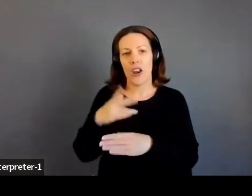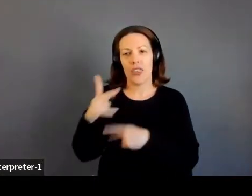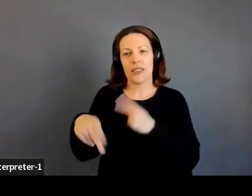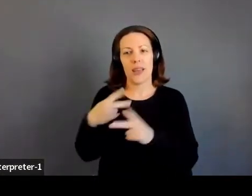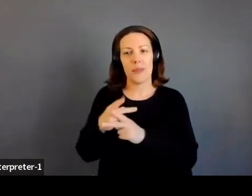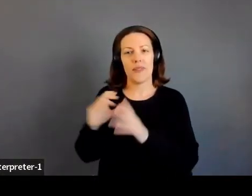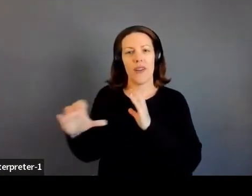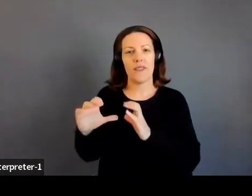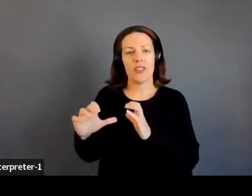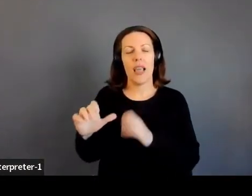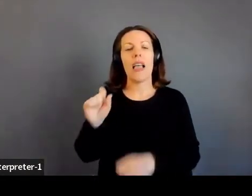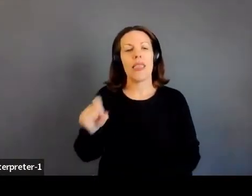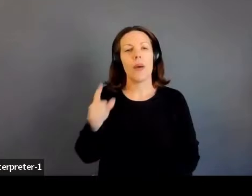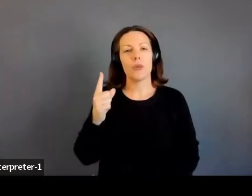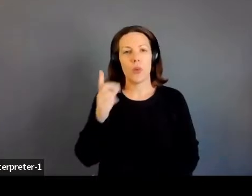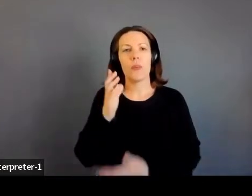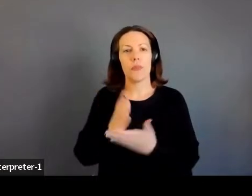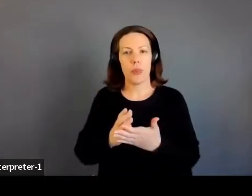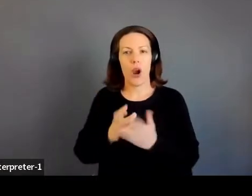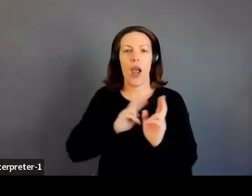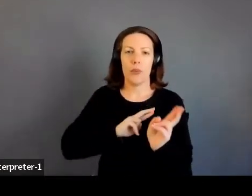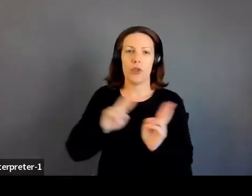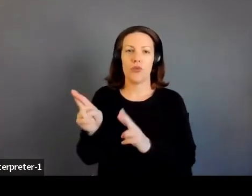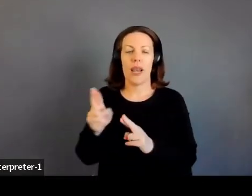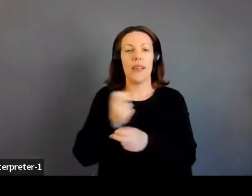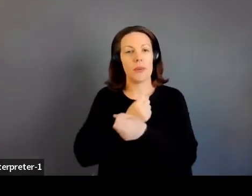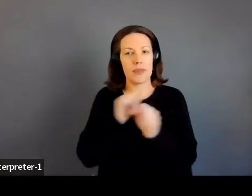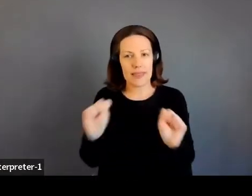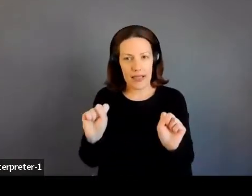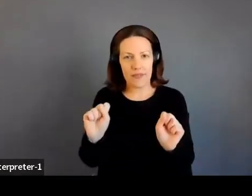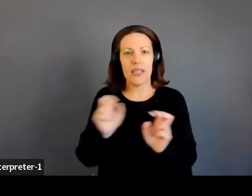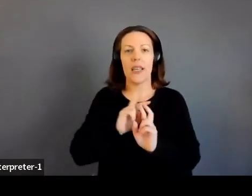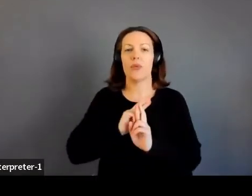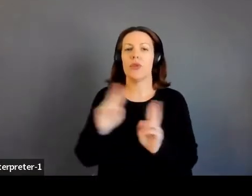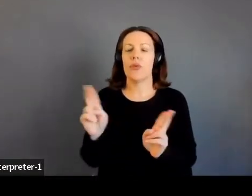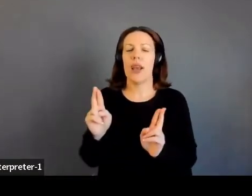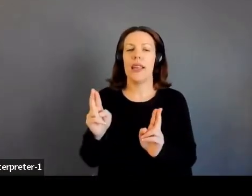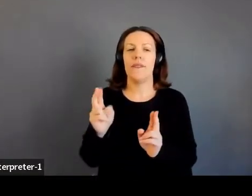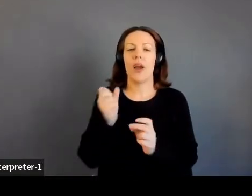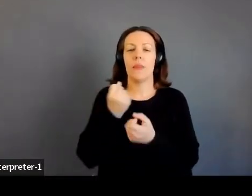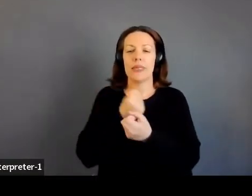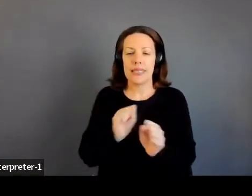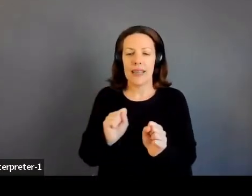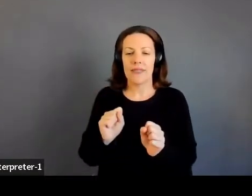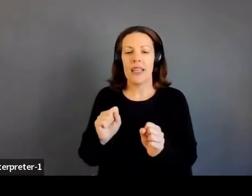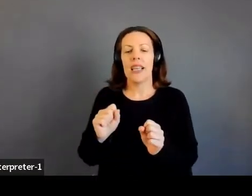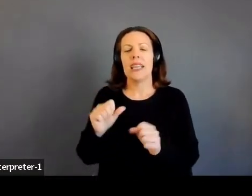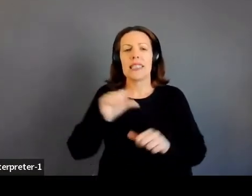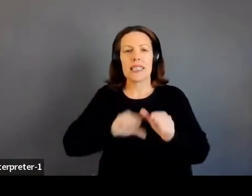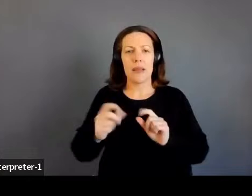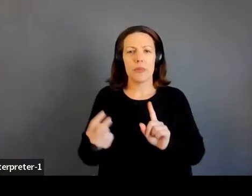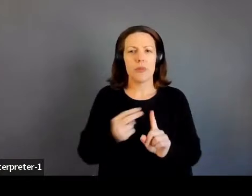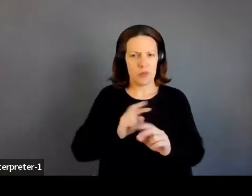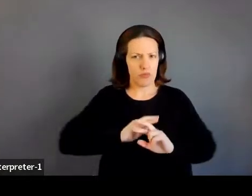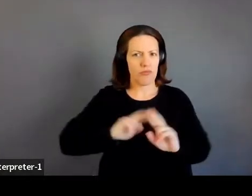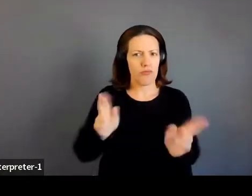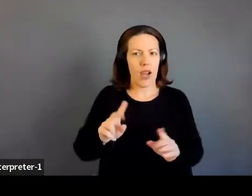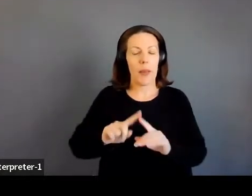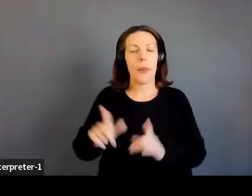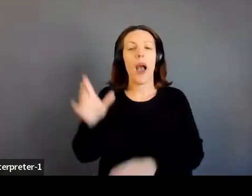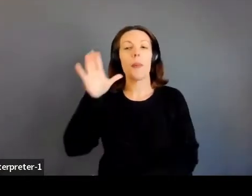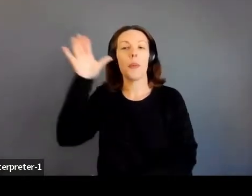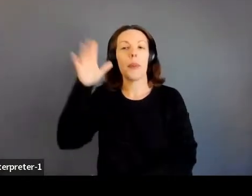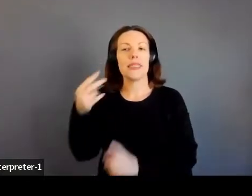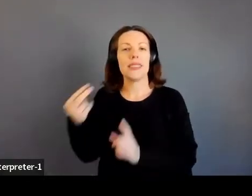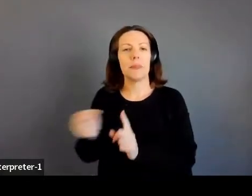aspect of my space flight. was very prepared from a safety perspective, from a science perspective, from a parenting perspective. That was new terrain